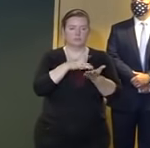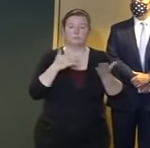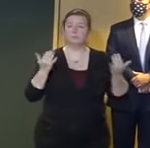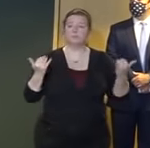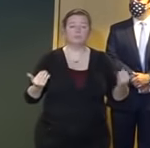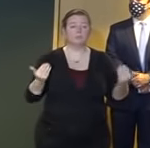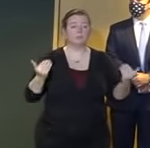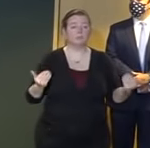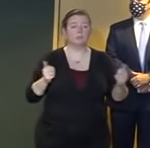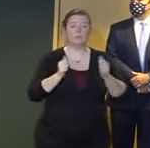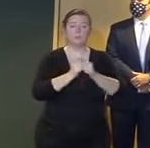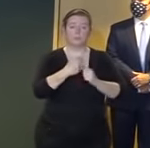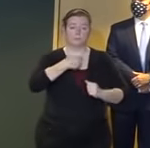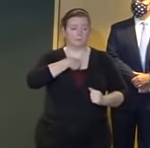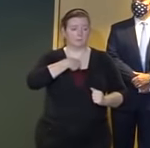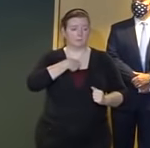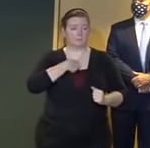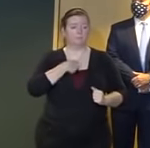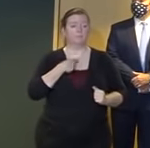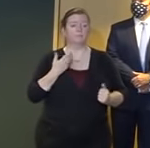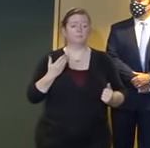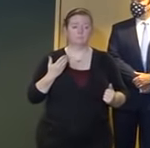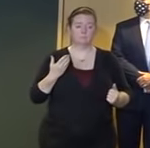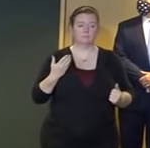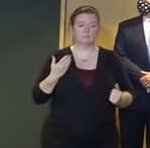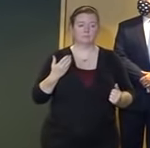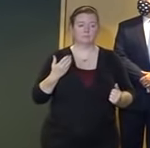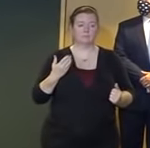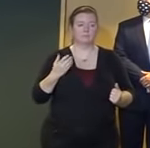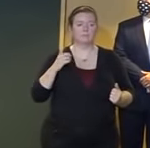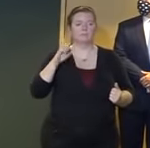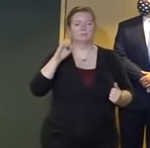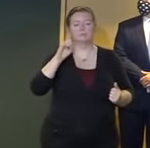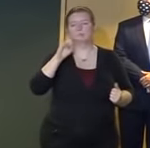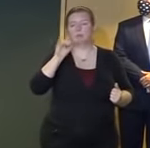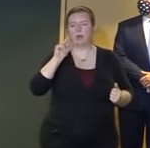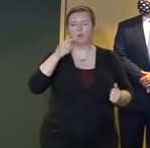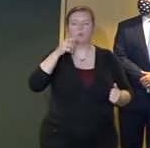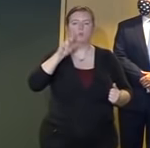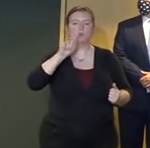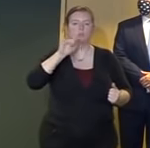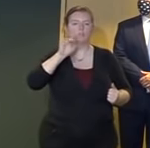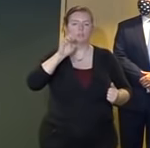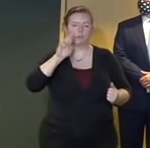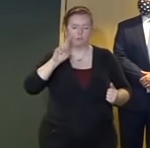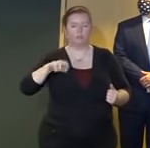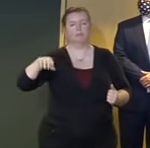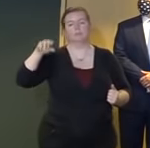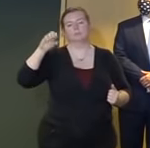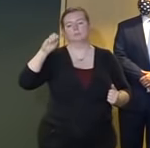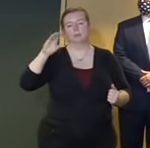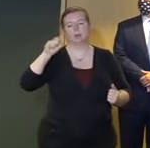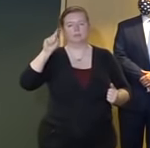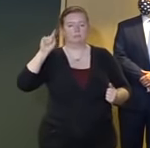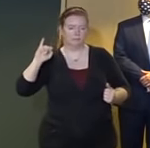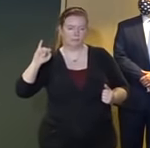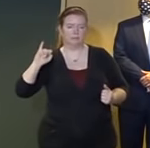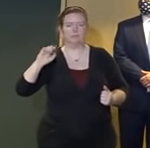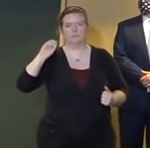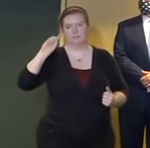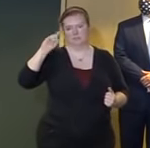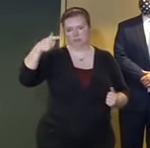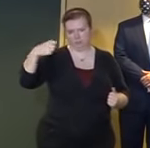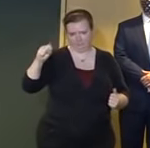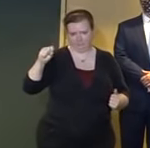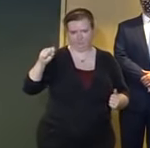Commissioner Diane Gutierrez Scaccetti hi Diane State Police Superintendent Colonel